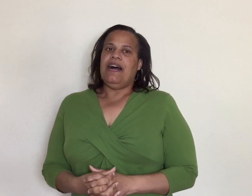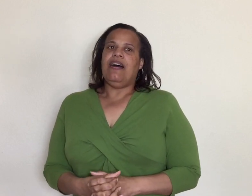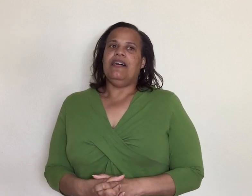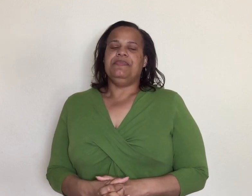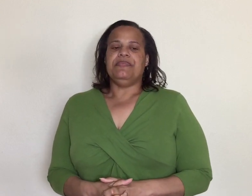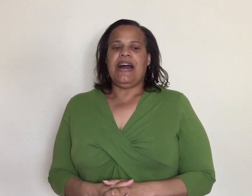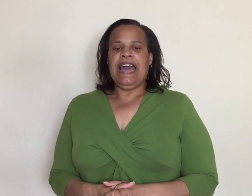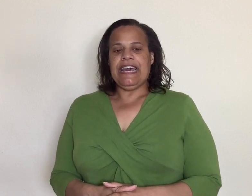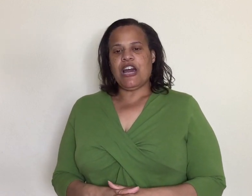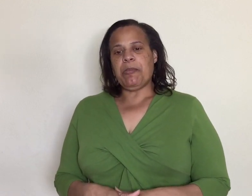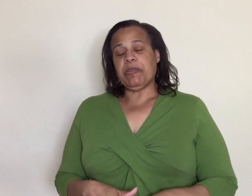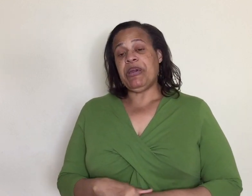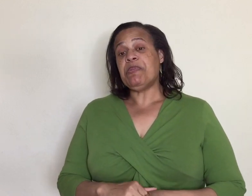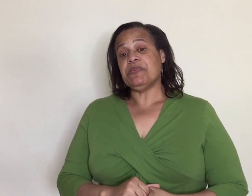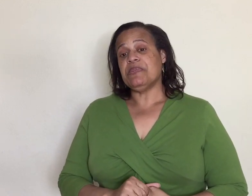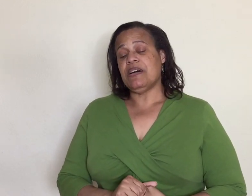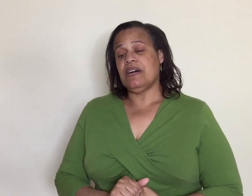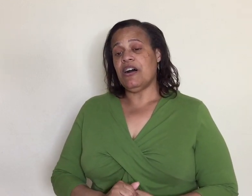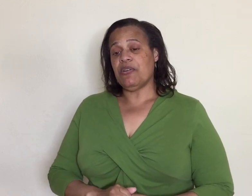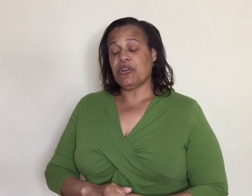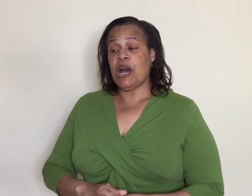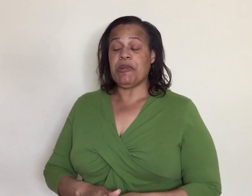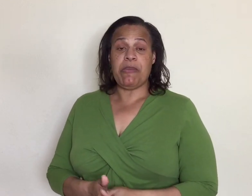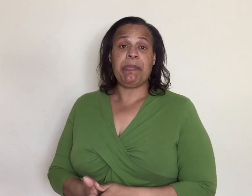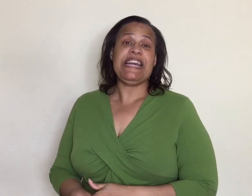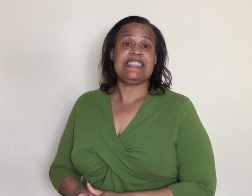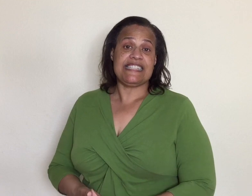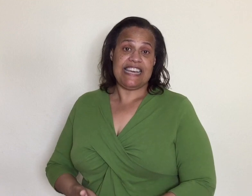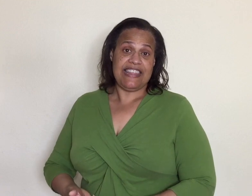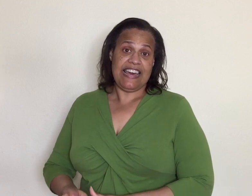i had a couple of people a couple of my patients say that